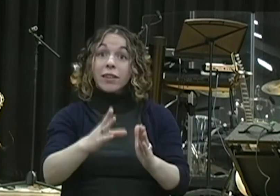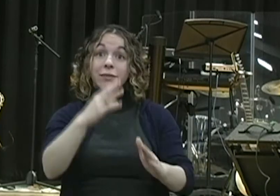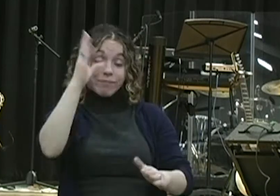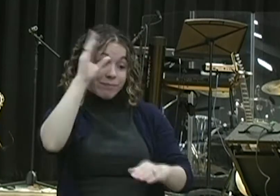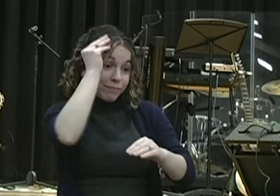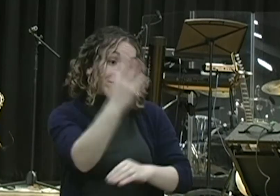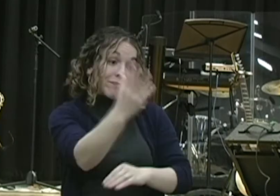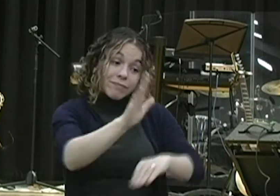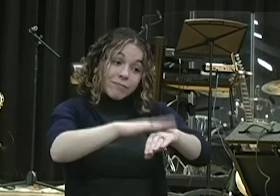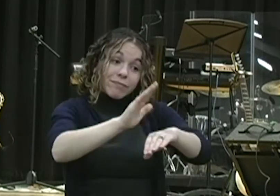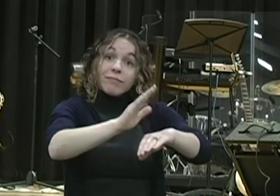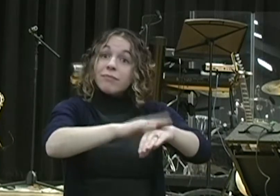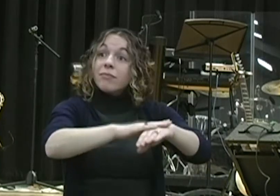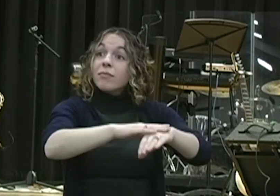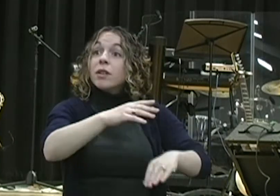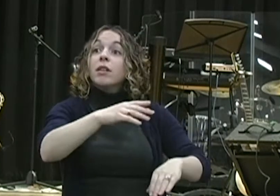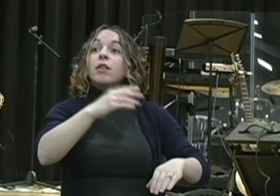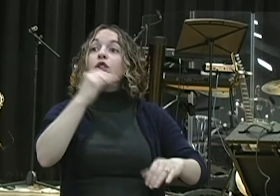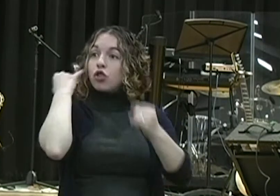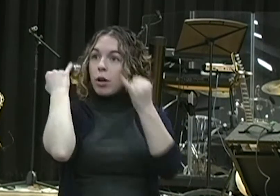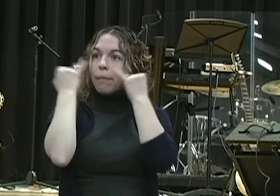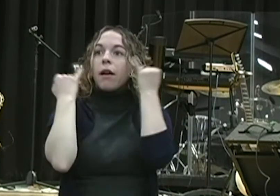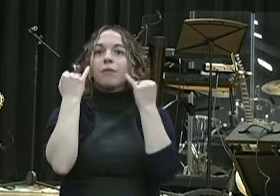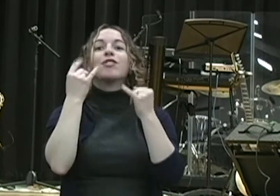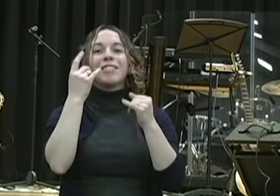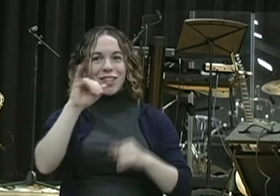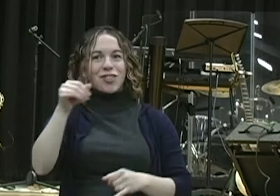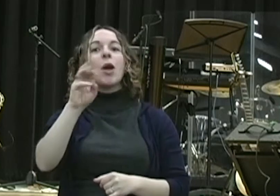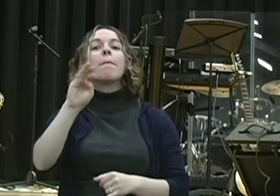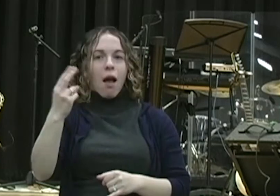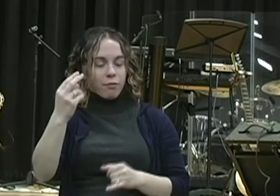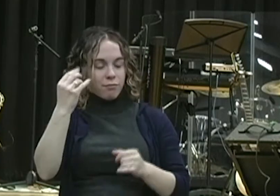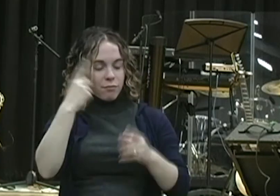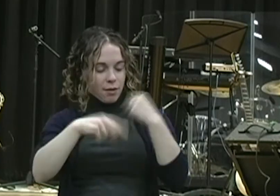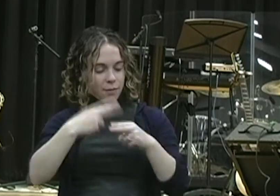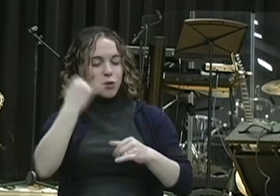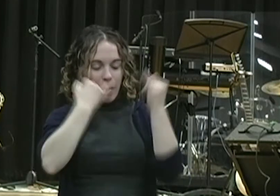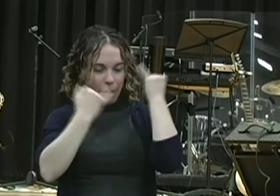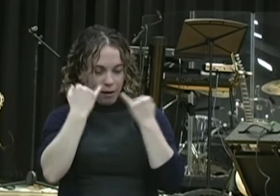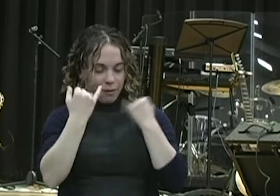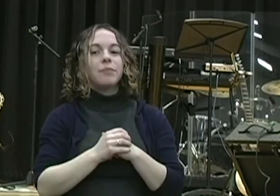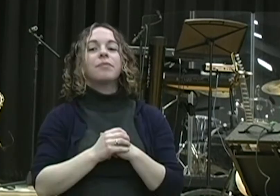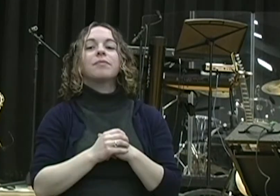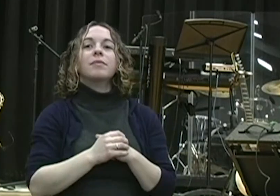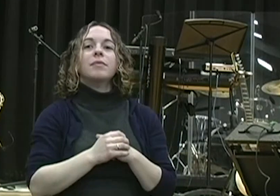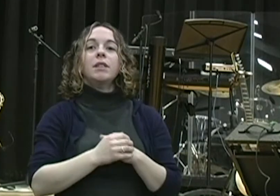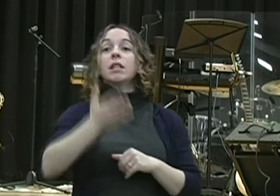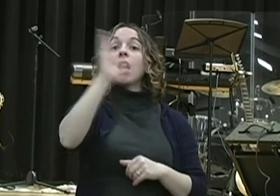behold, I will send and take all the families of the north, declares the Lord. And I will send to Nebuchadnezzar,